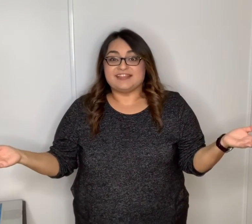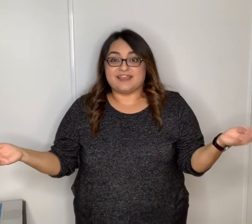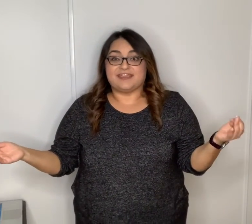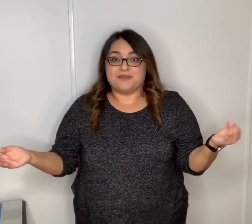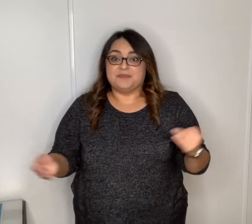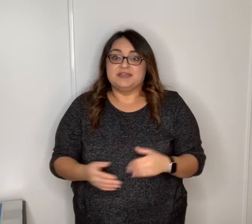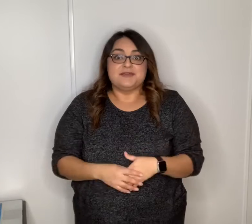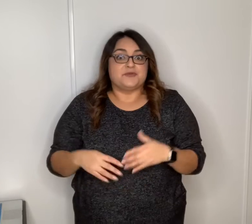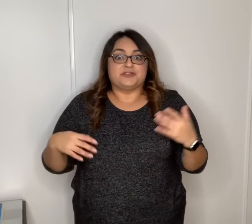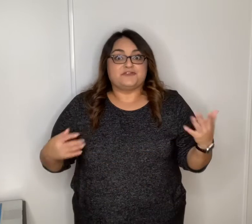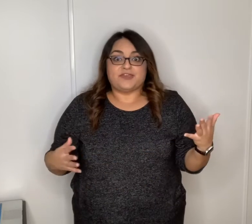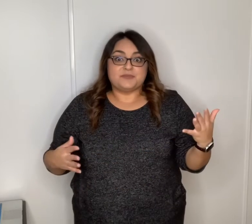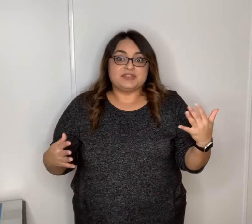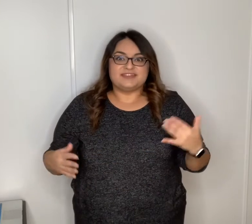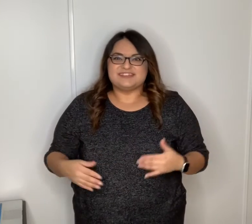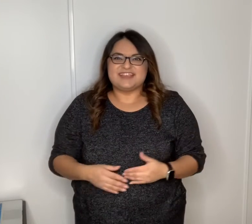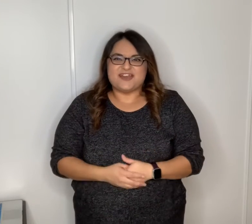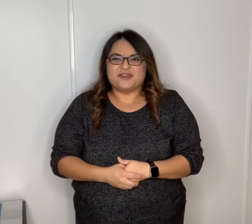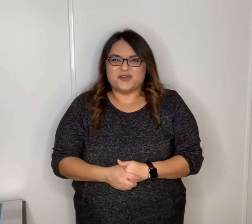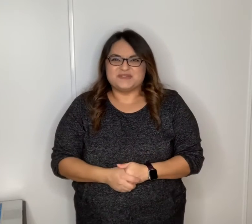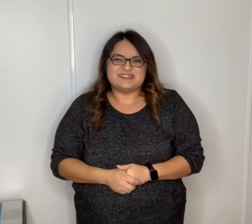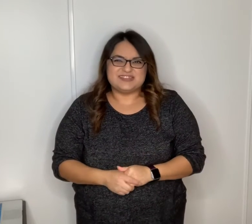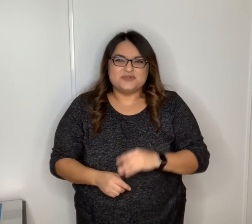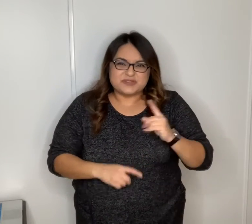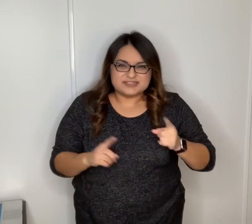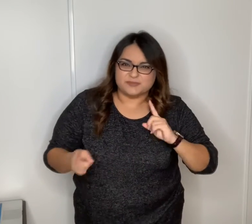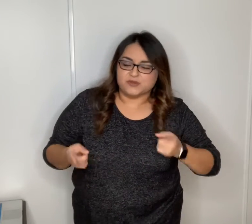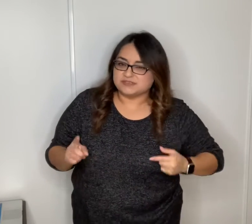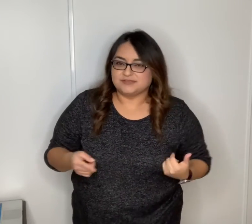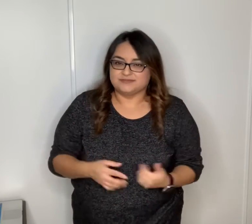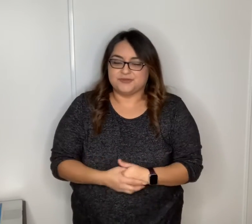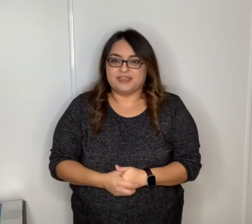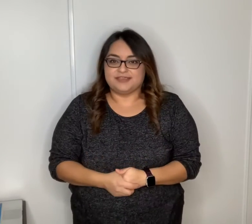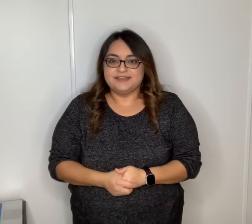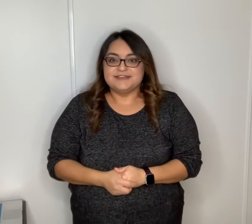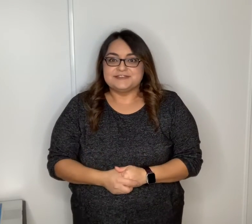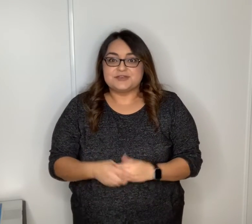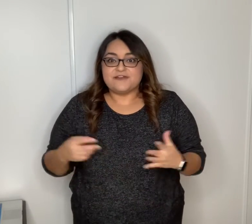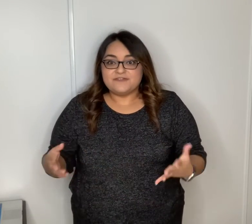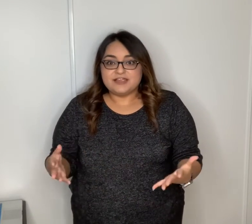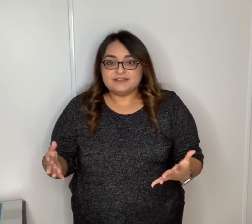that game with your family and see how it goes and see who wins the most okay so have fun